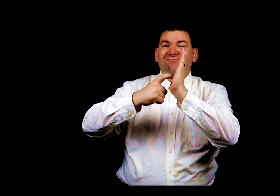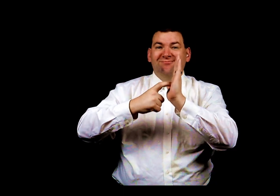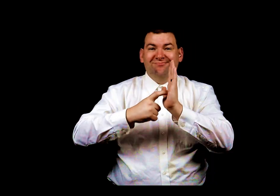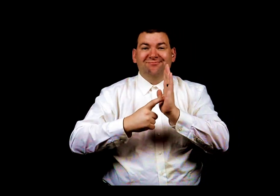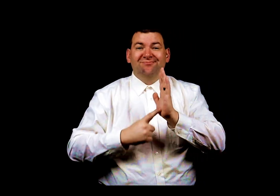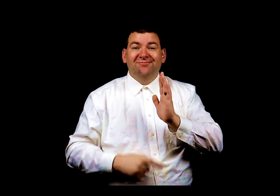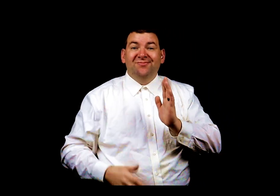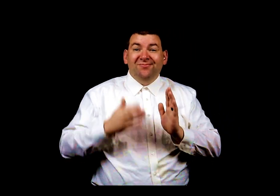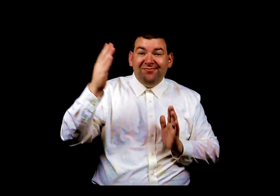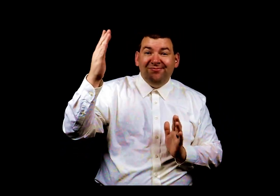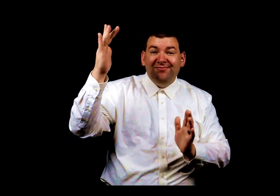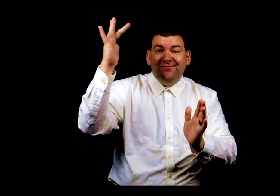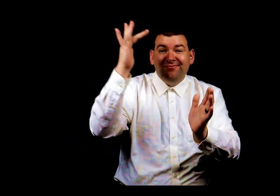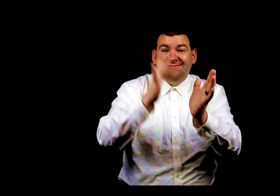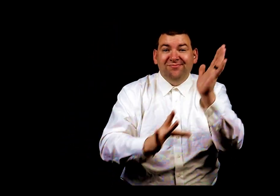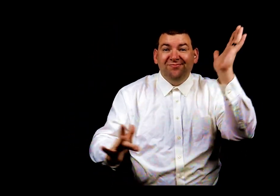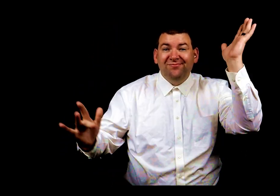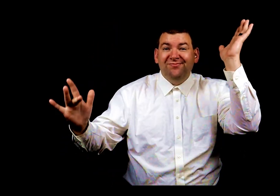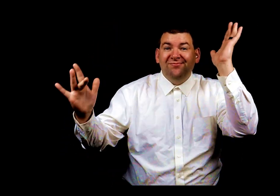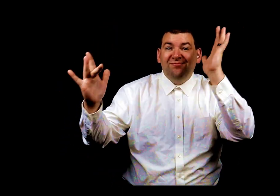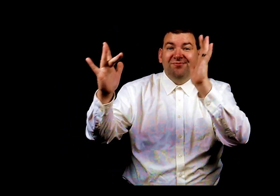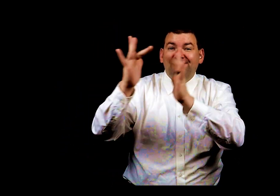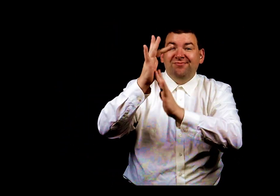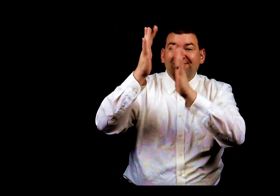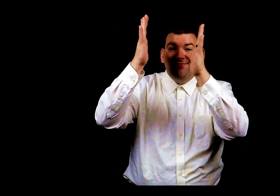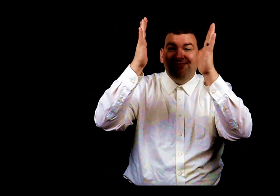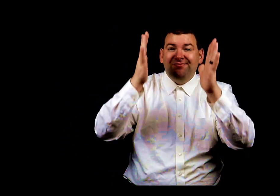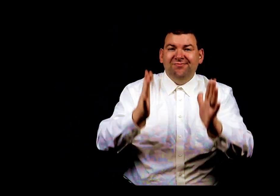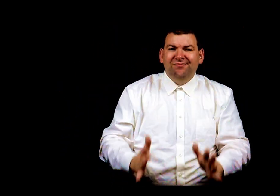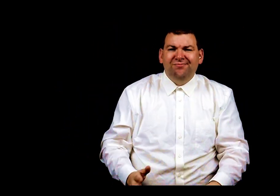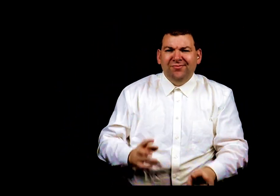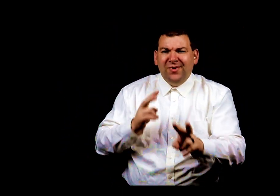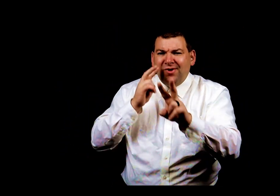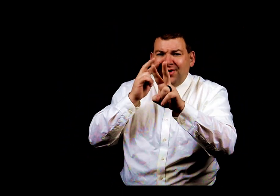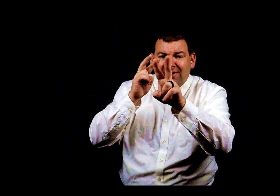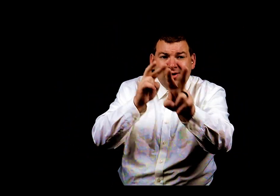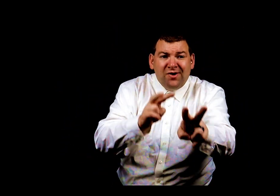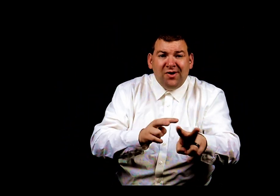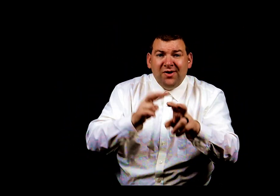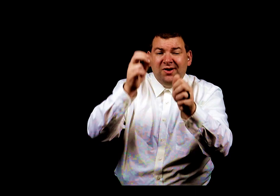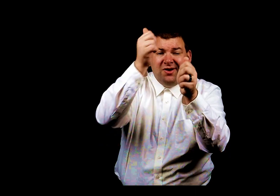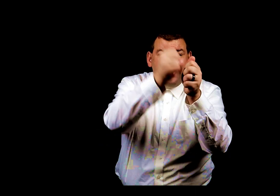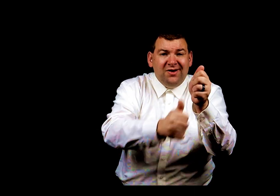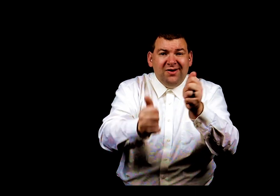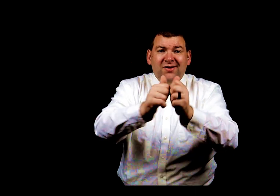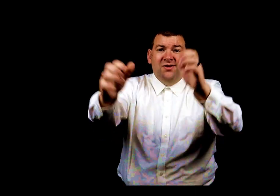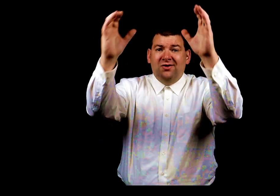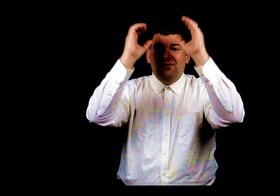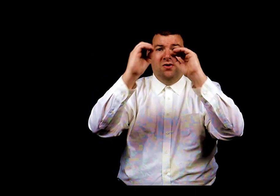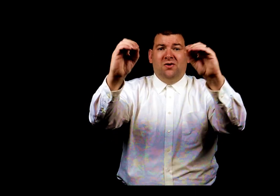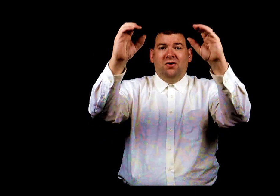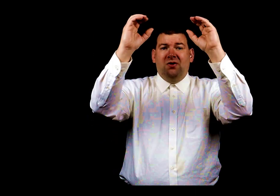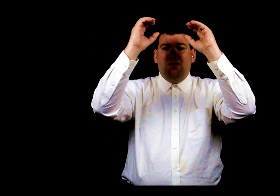There is a watchman, guarding each song